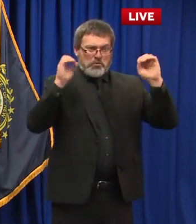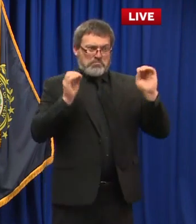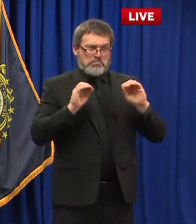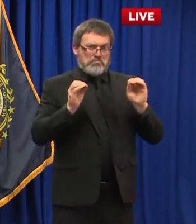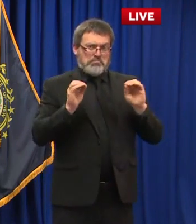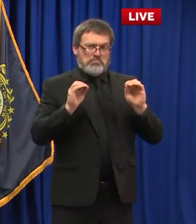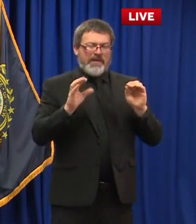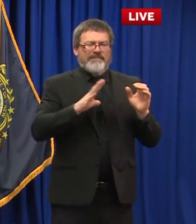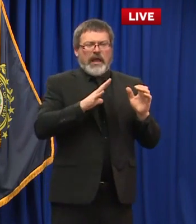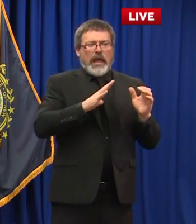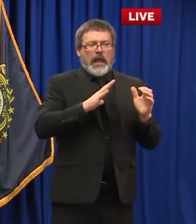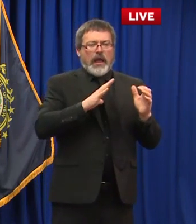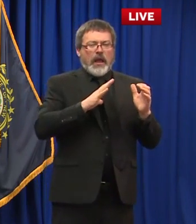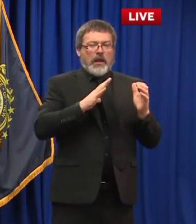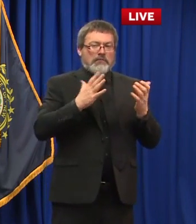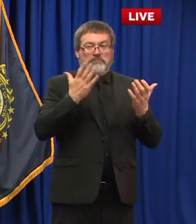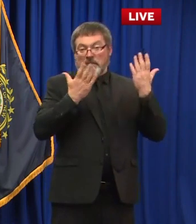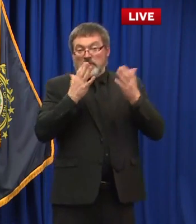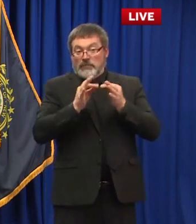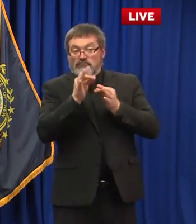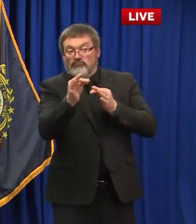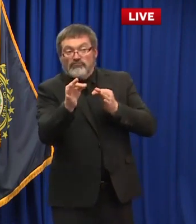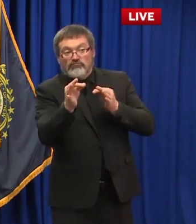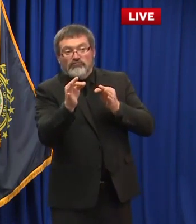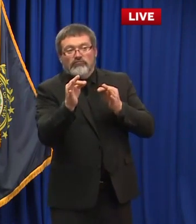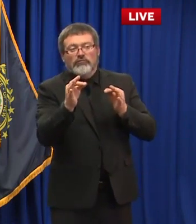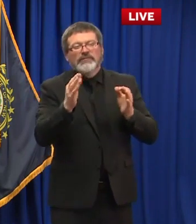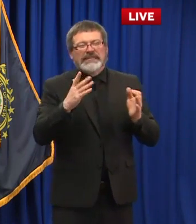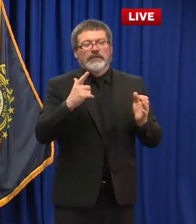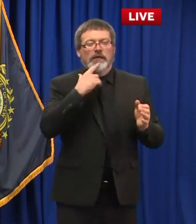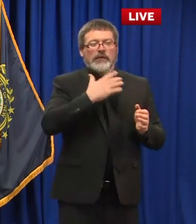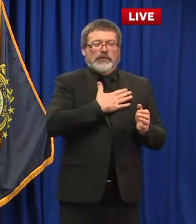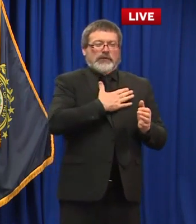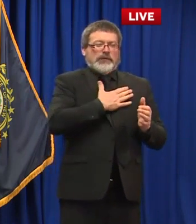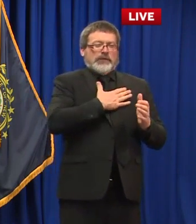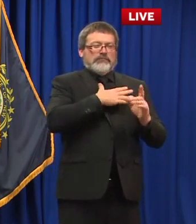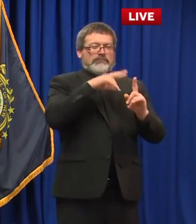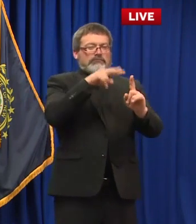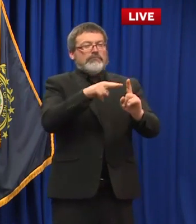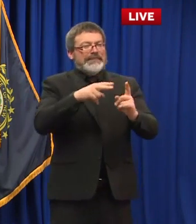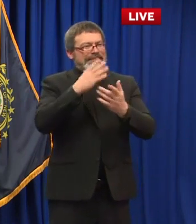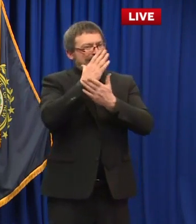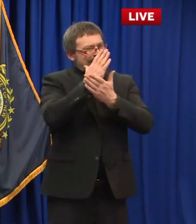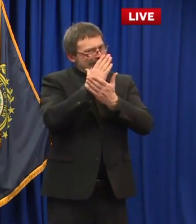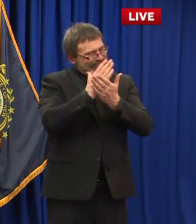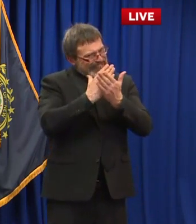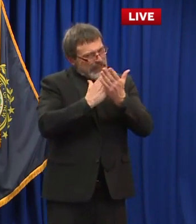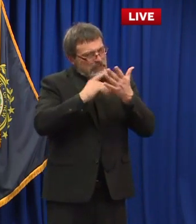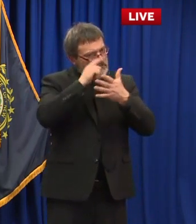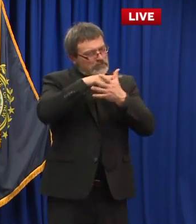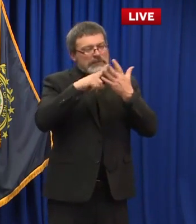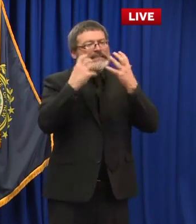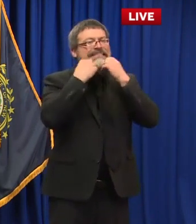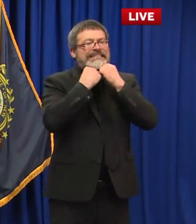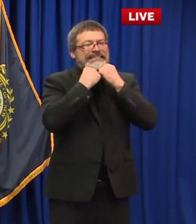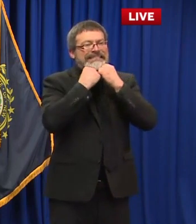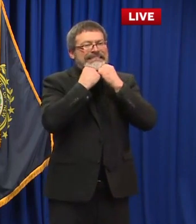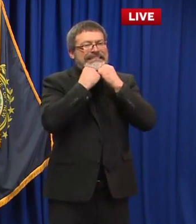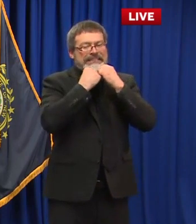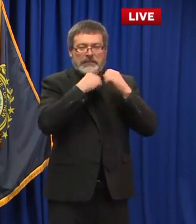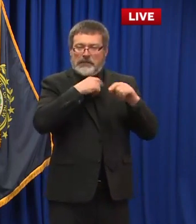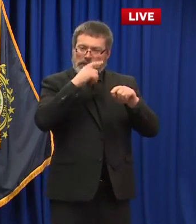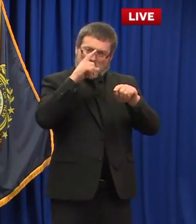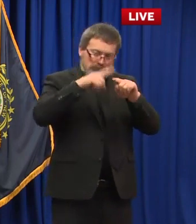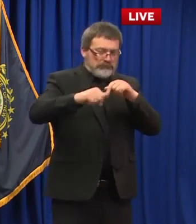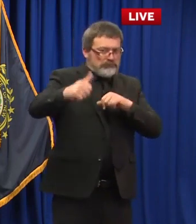some money as well i've always talked about there are certain programs where we really want to be careful not to to start going in and cutting and holding back too much specifically